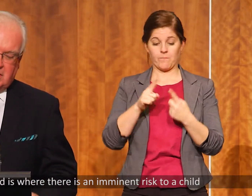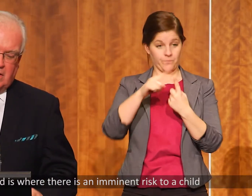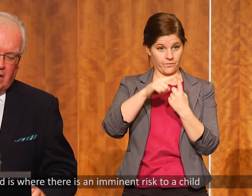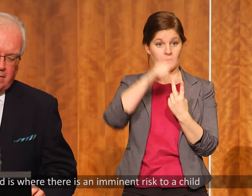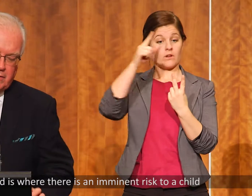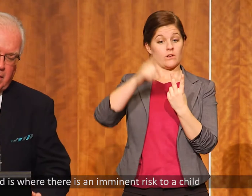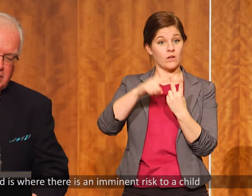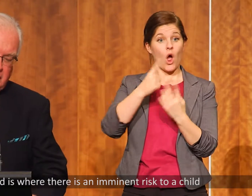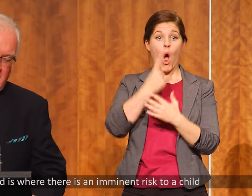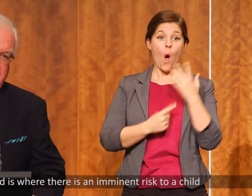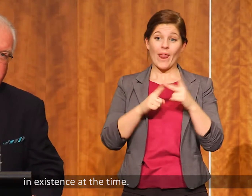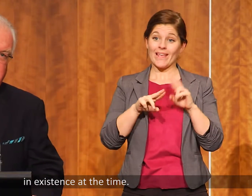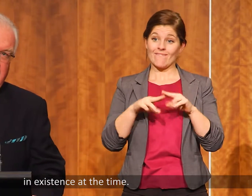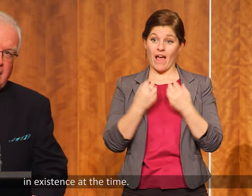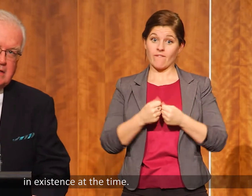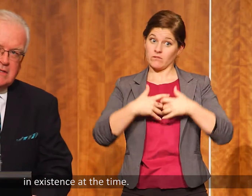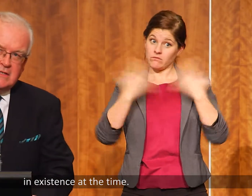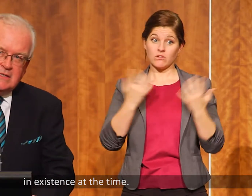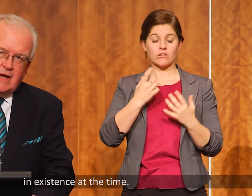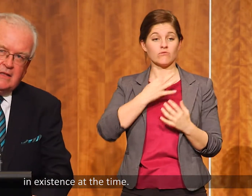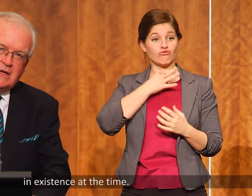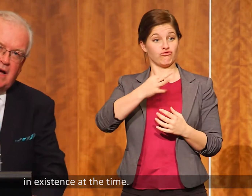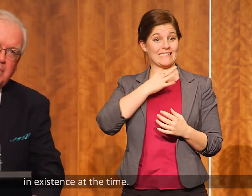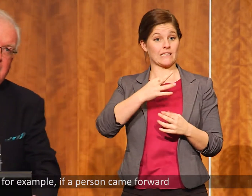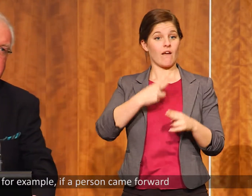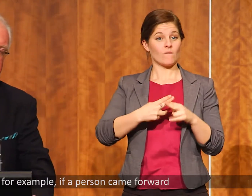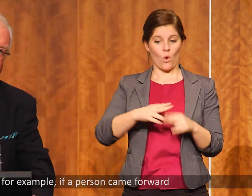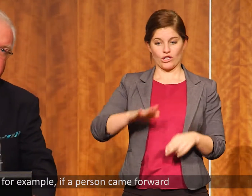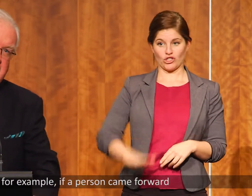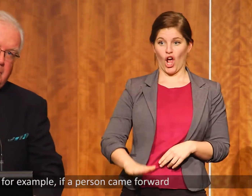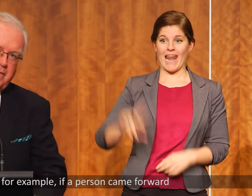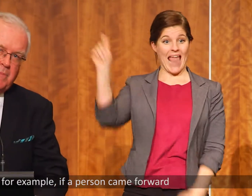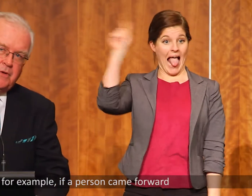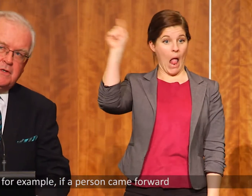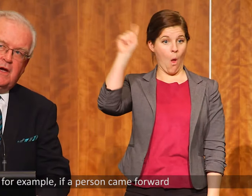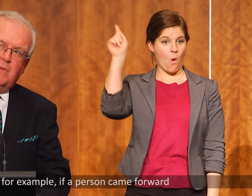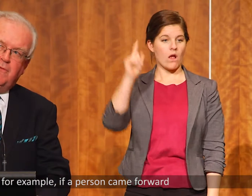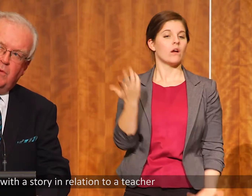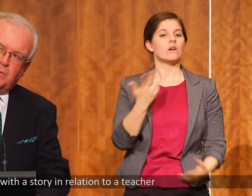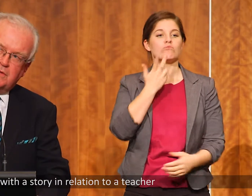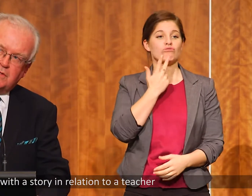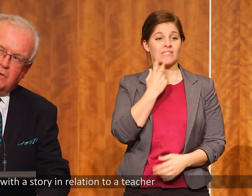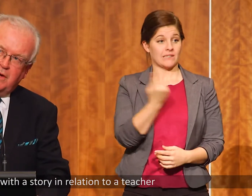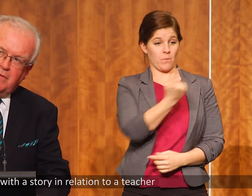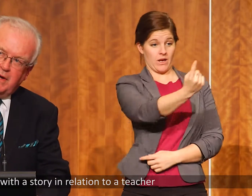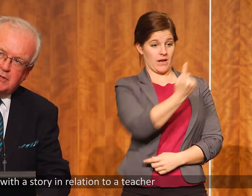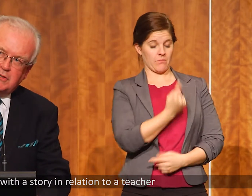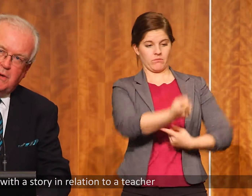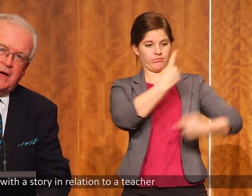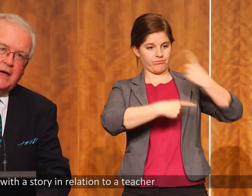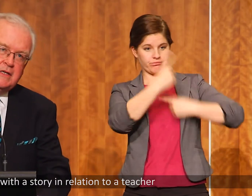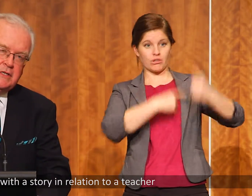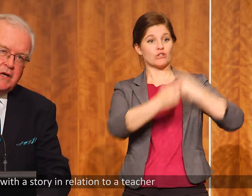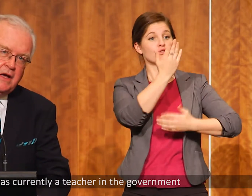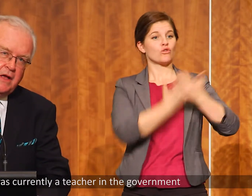risk to a child in existence at the time. So, for example, if a person came forward with a story in relation